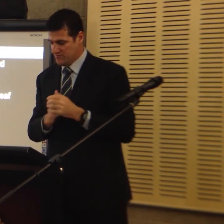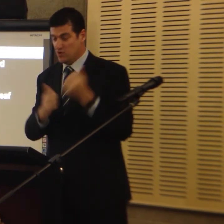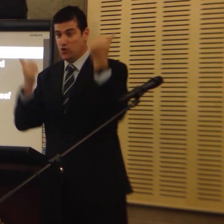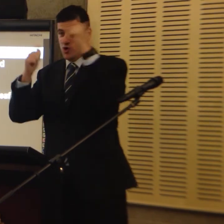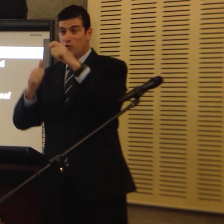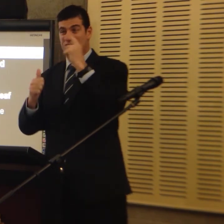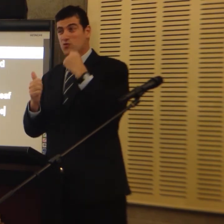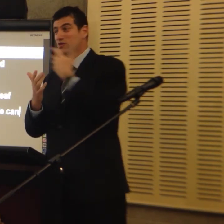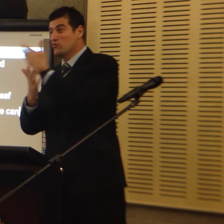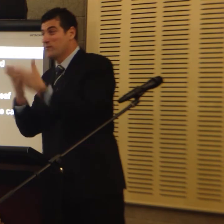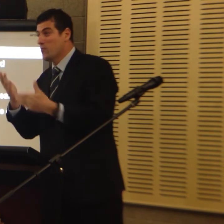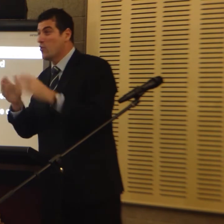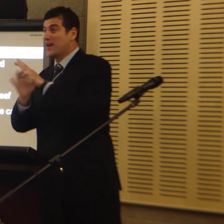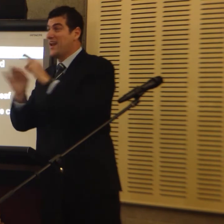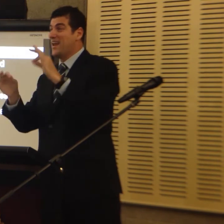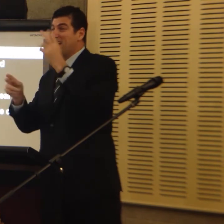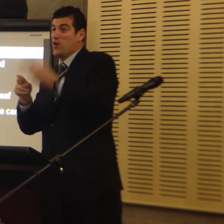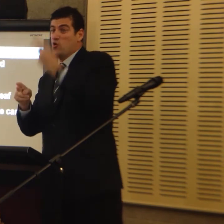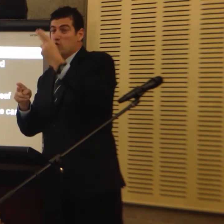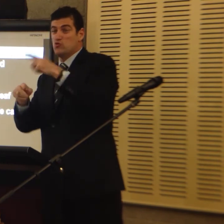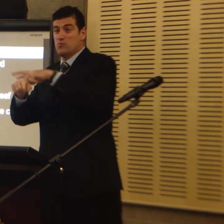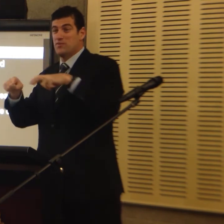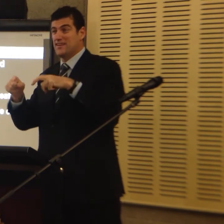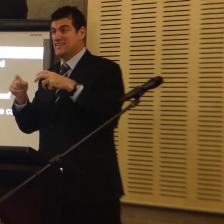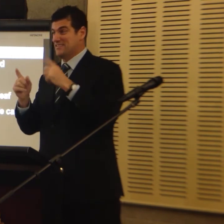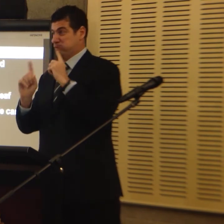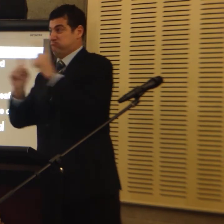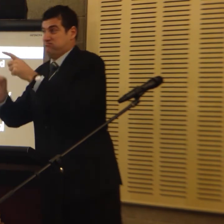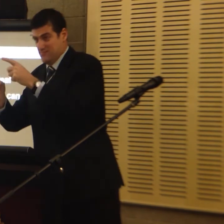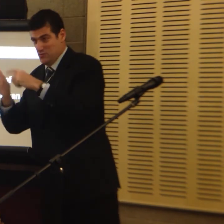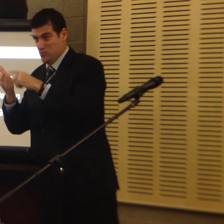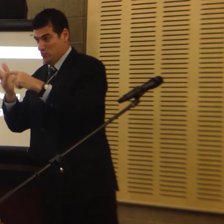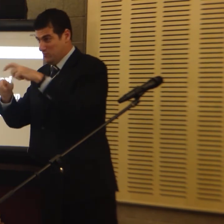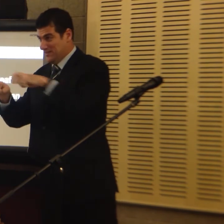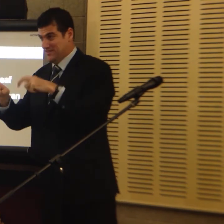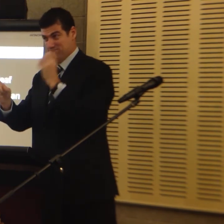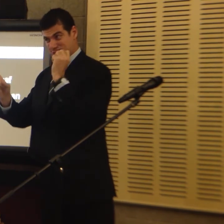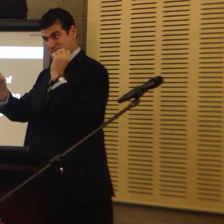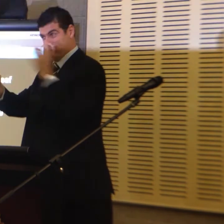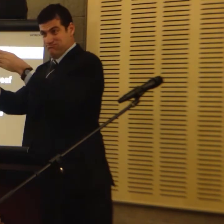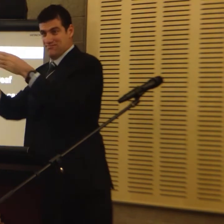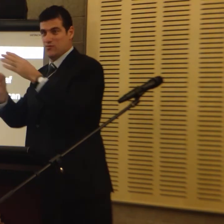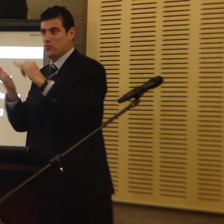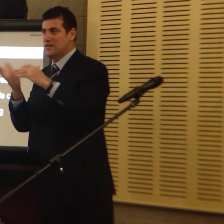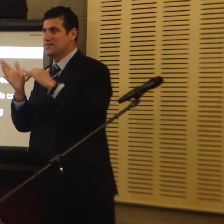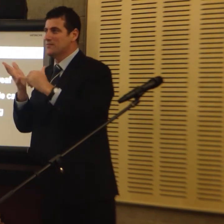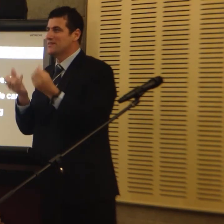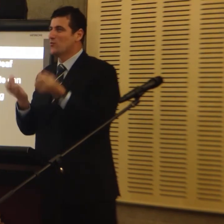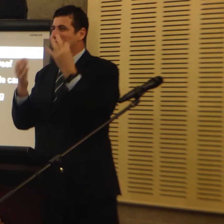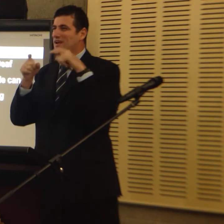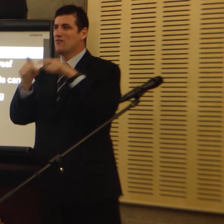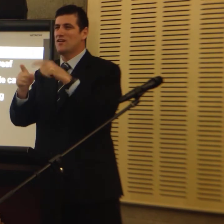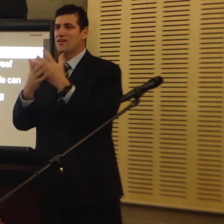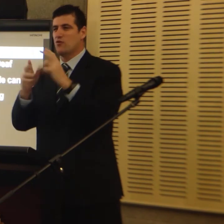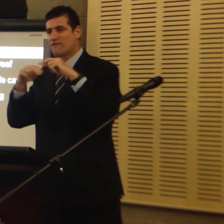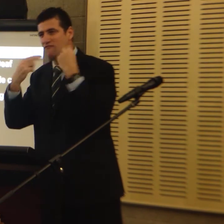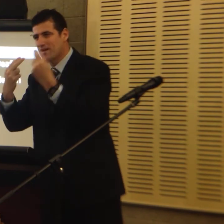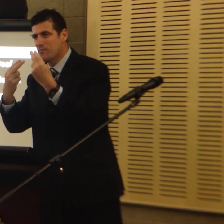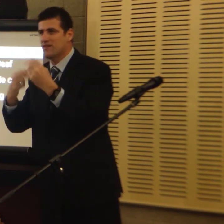control of their lives. Knowing that they can report non-urgent matters to the police directly via SMS